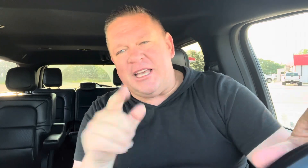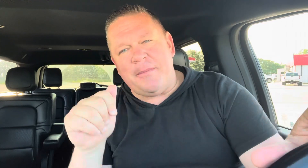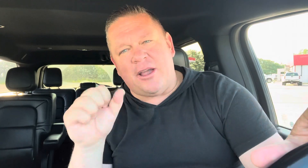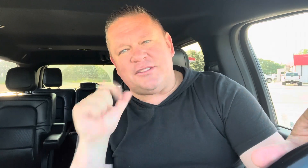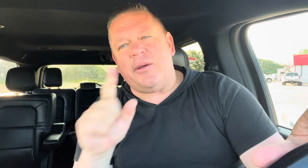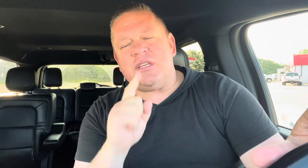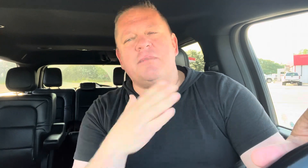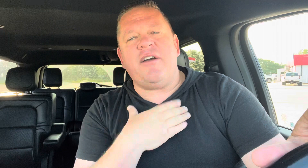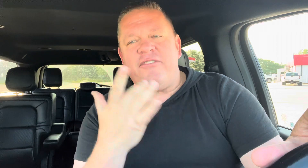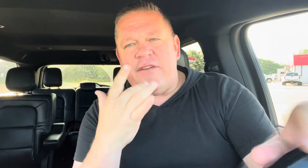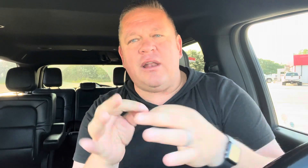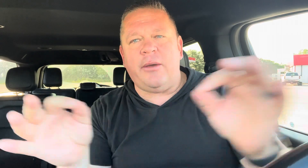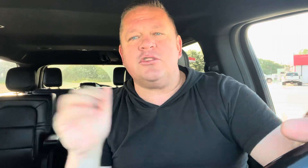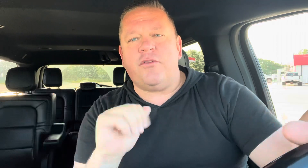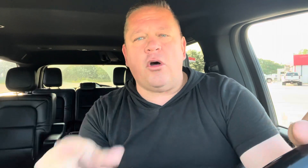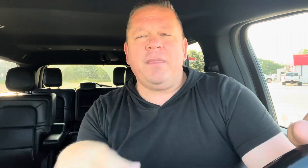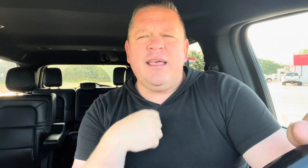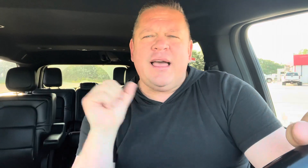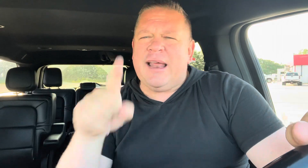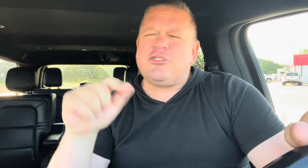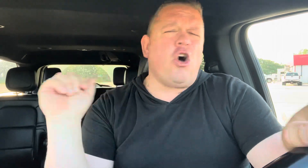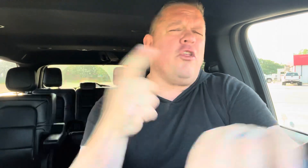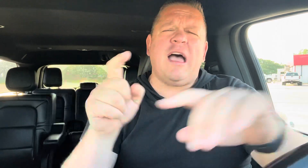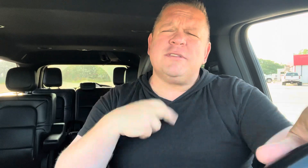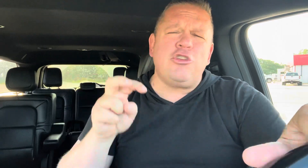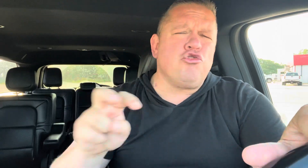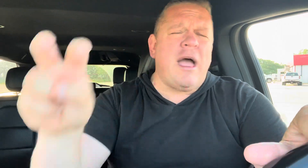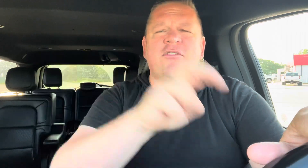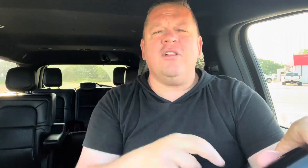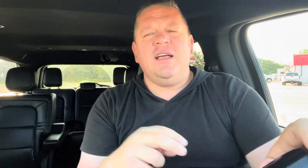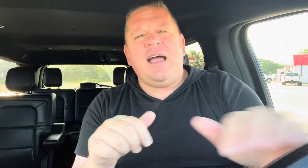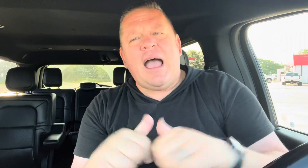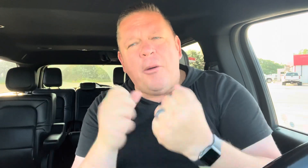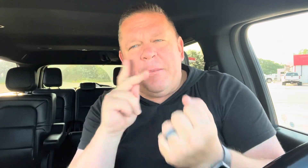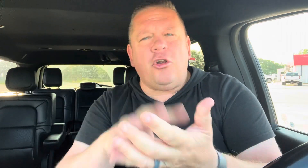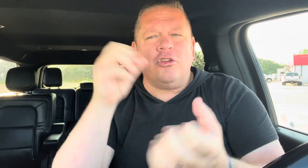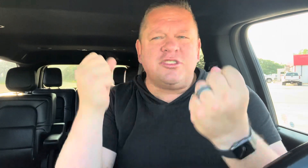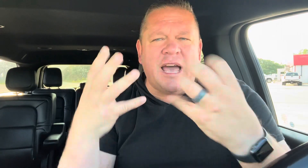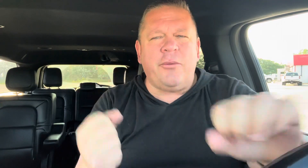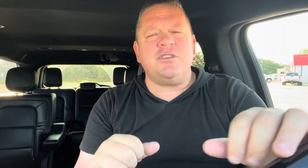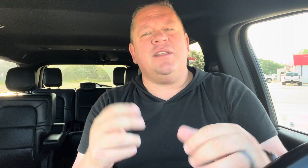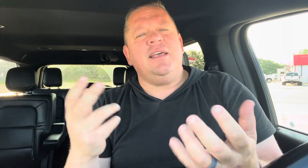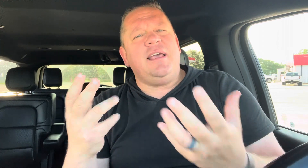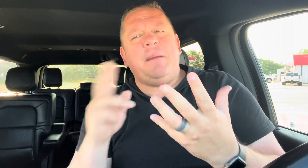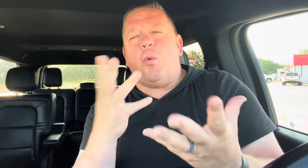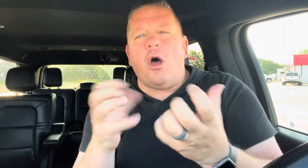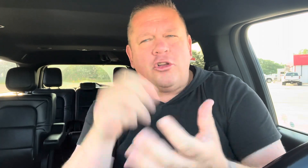American Sign Language is my favorite language of all. I get asked all the time as I travel how people can learn sign language and people want to learn